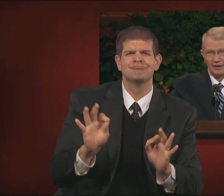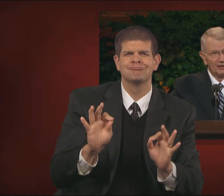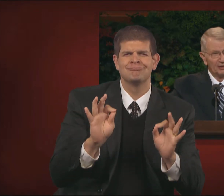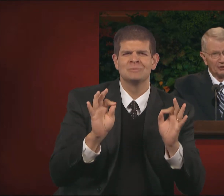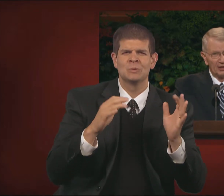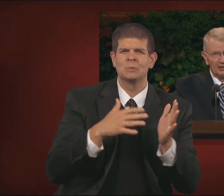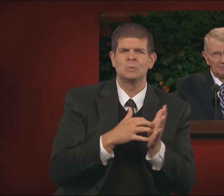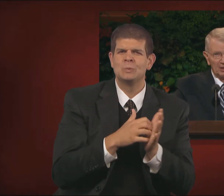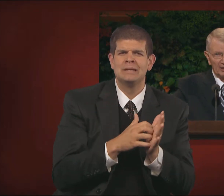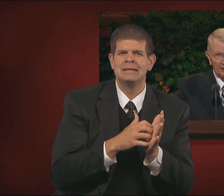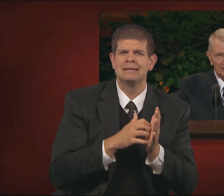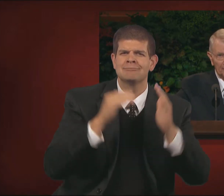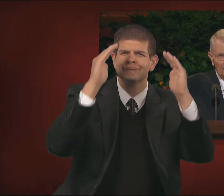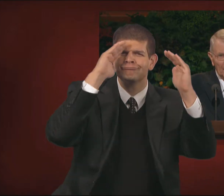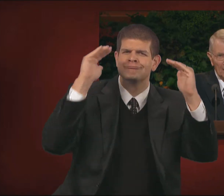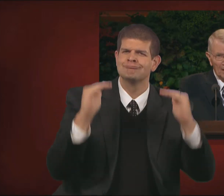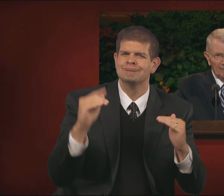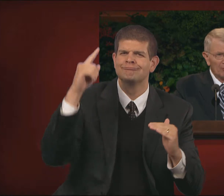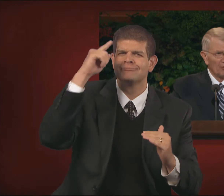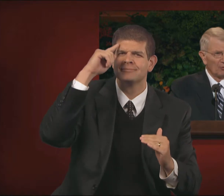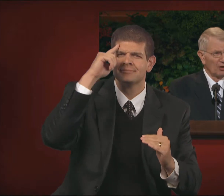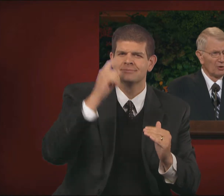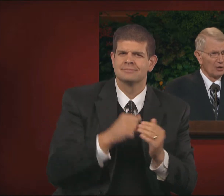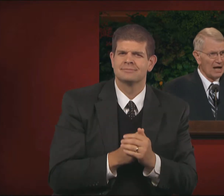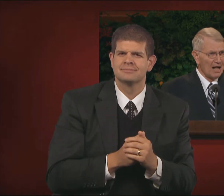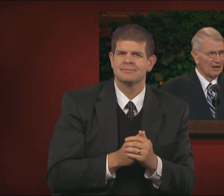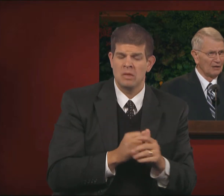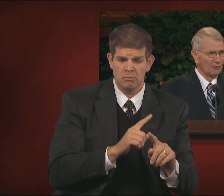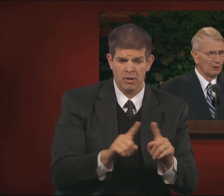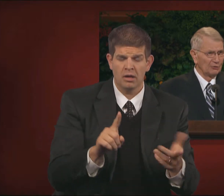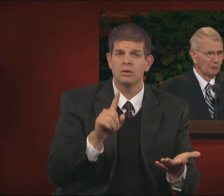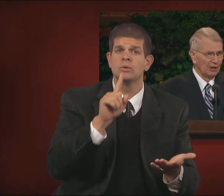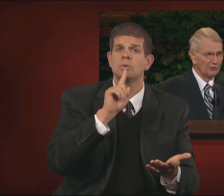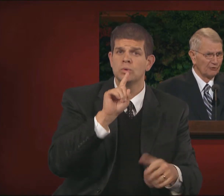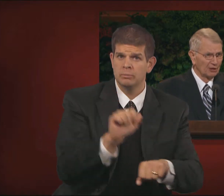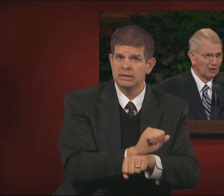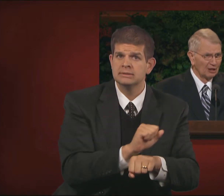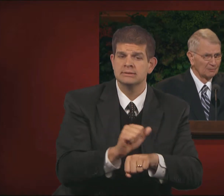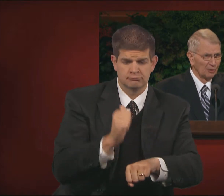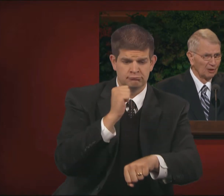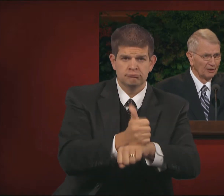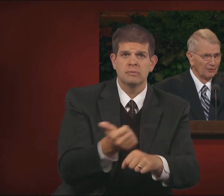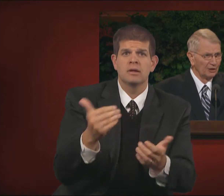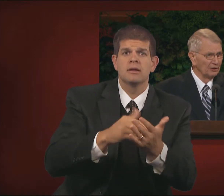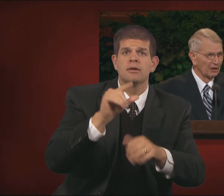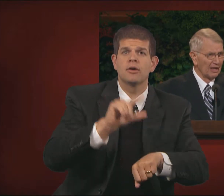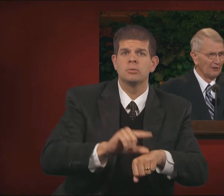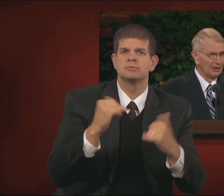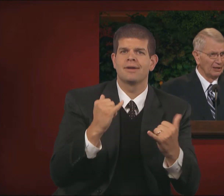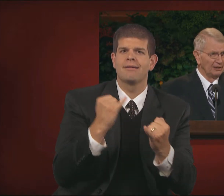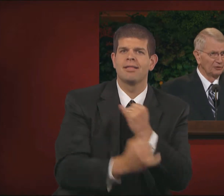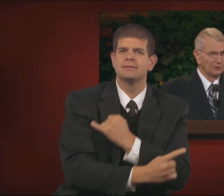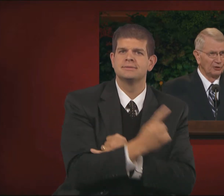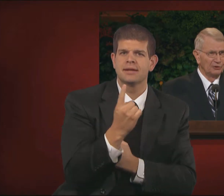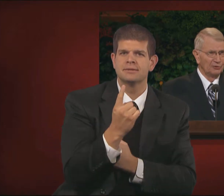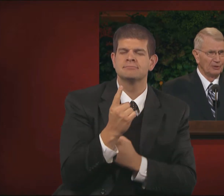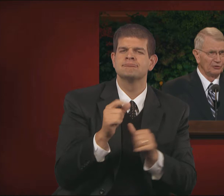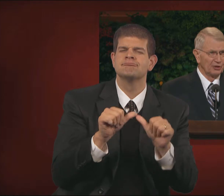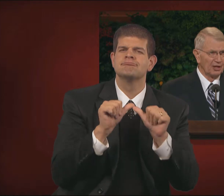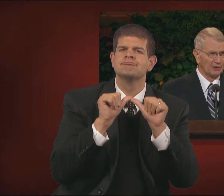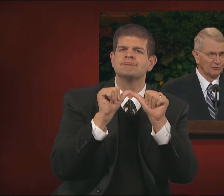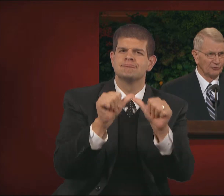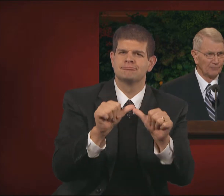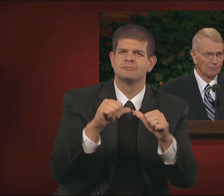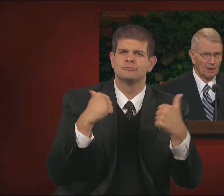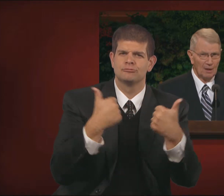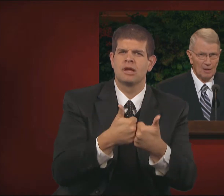weak and uneducated mind. Furthermore, the reality of the restoration of the gospel in these latter days continues to be